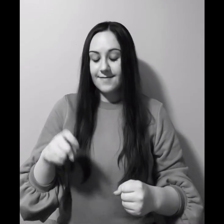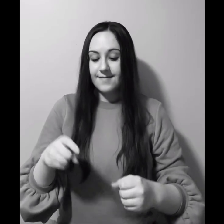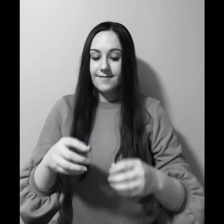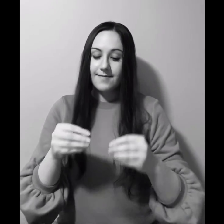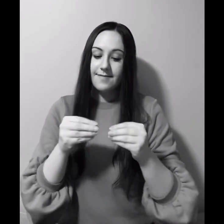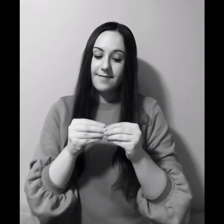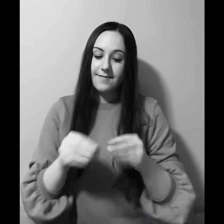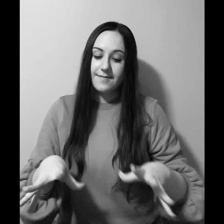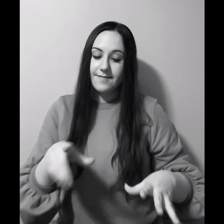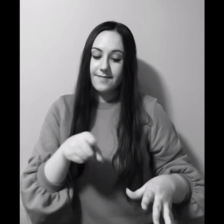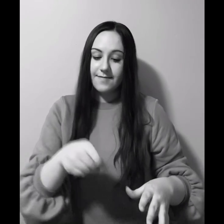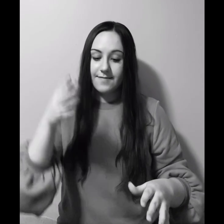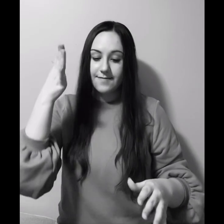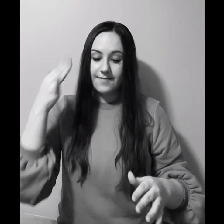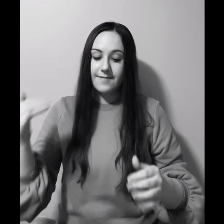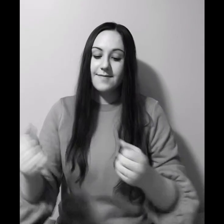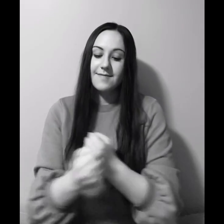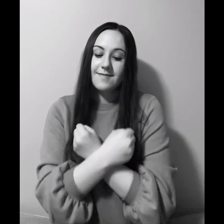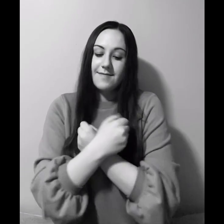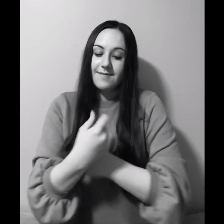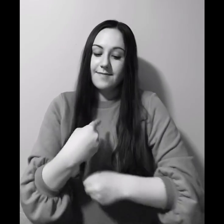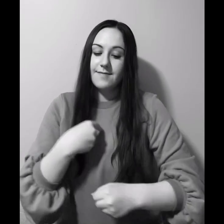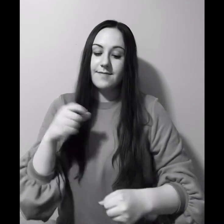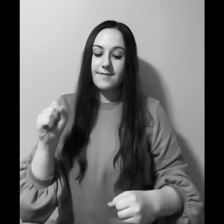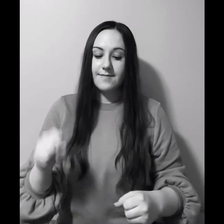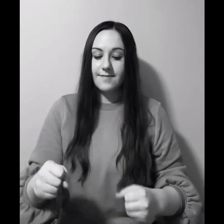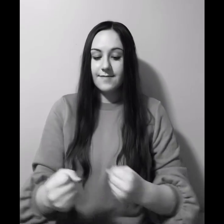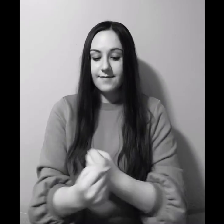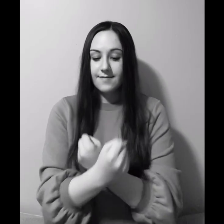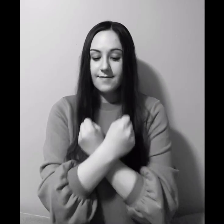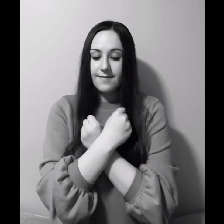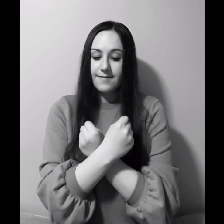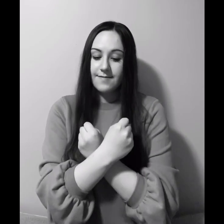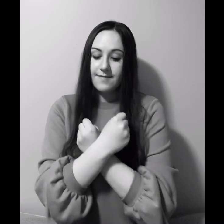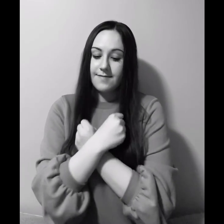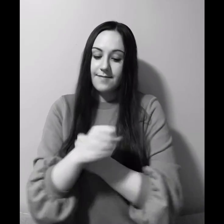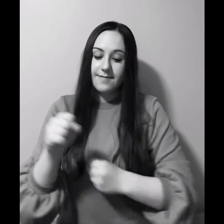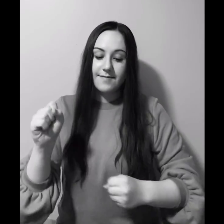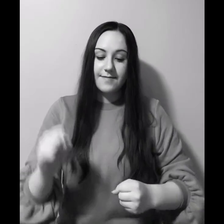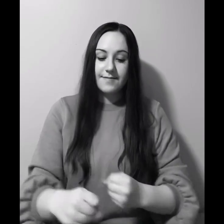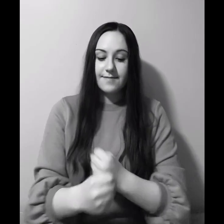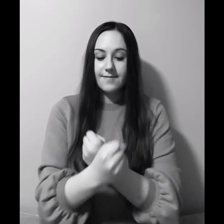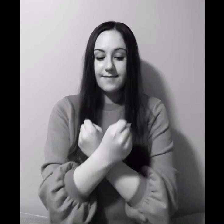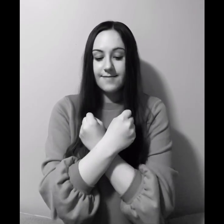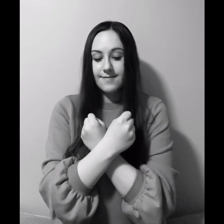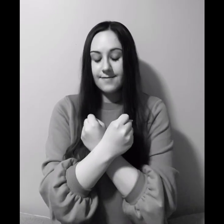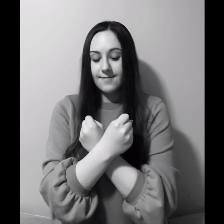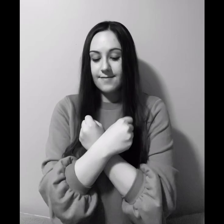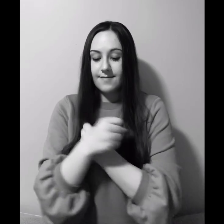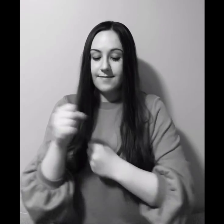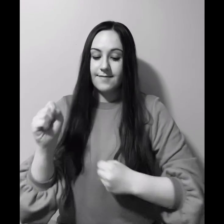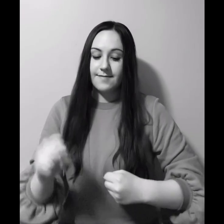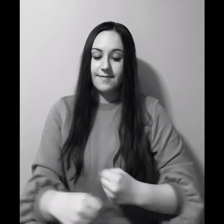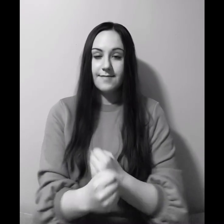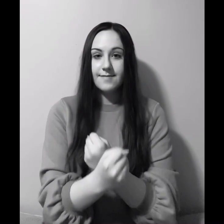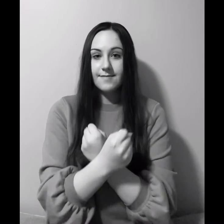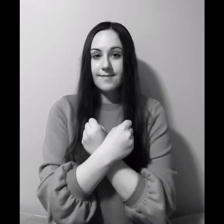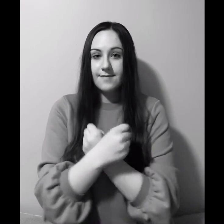needed to lose you to love me Yeah To love, love you To love, love you To